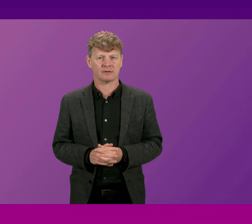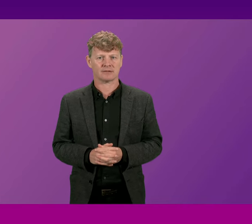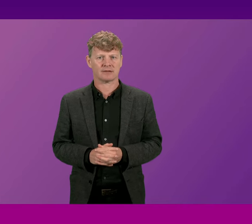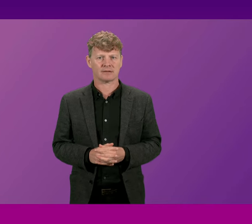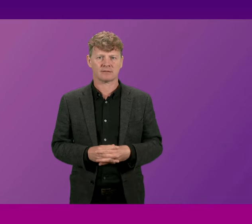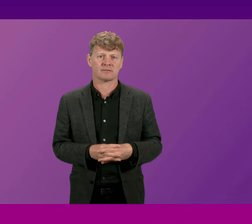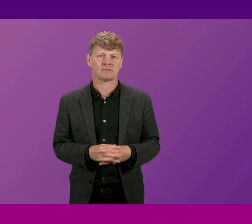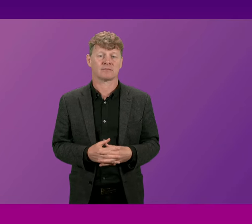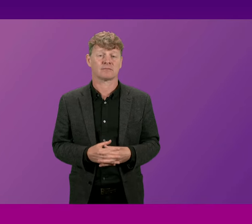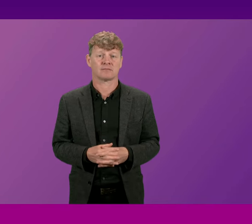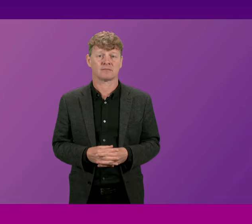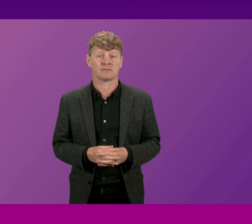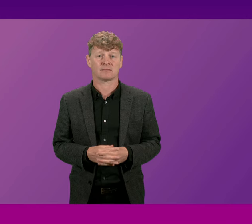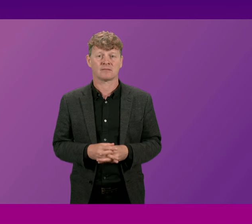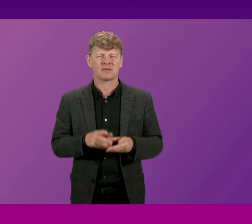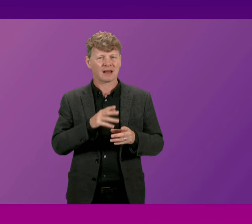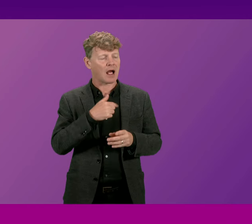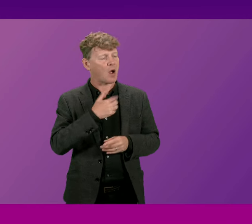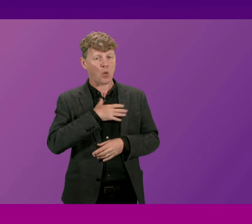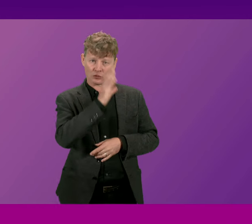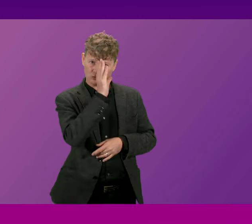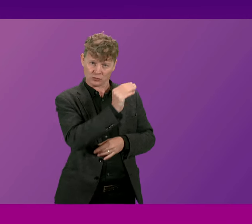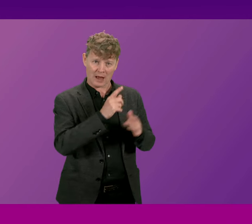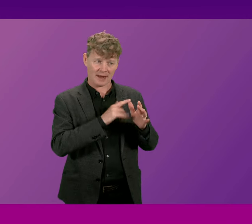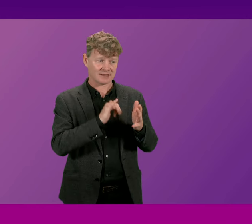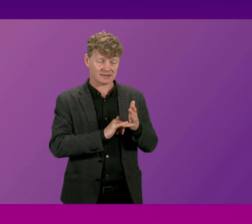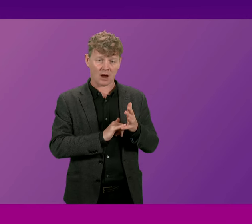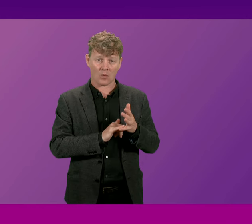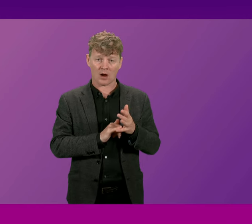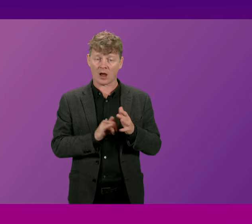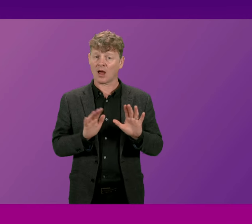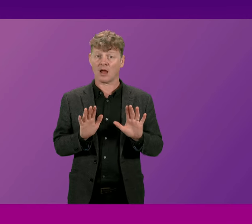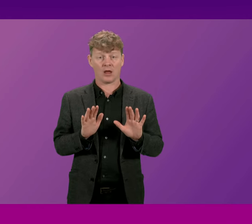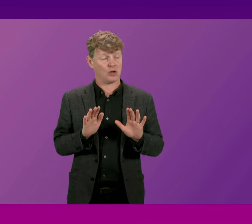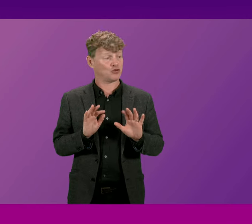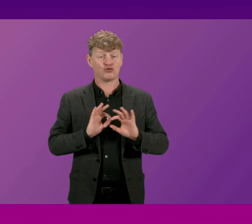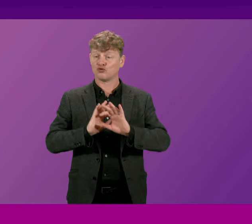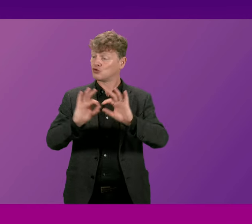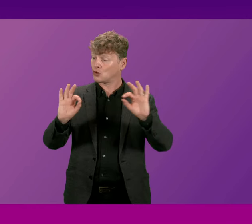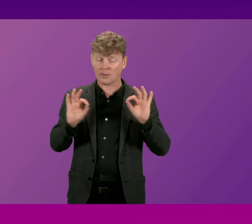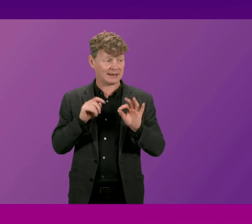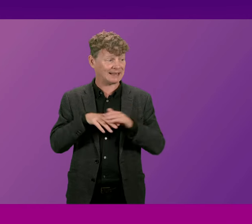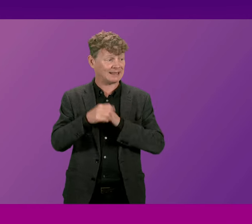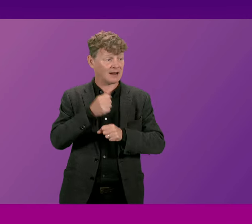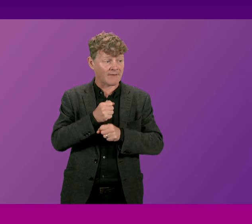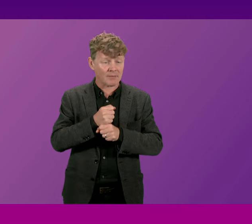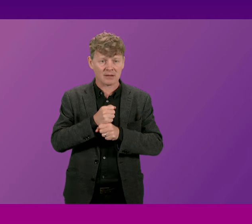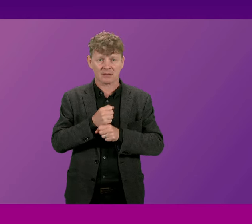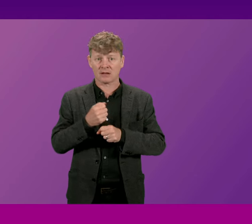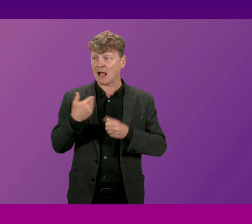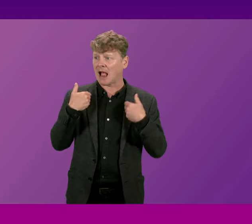can I reassure that there is nobody in government certainly not me and certainly not the health secretary who is